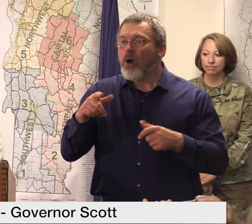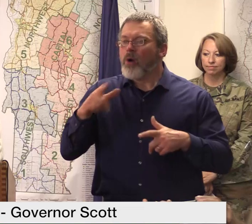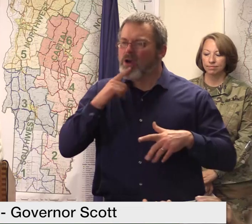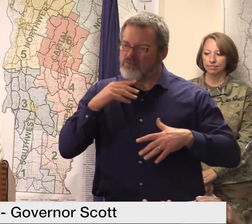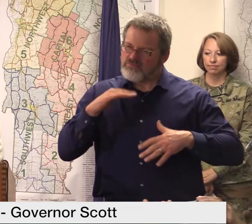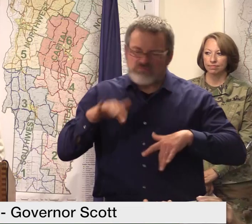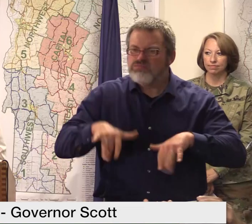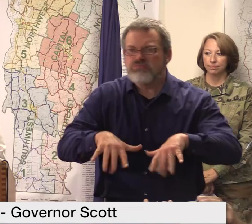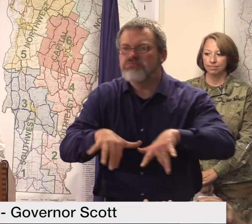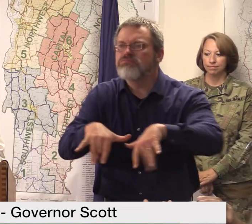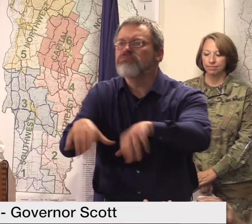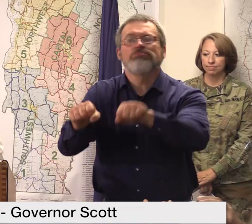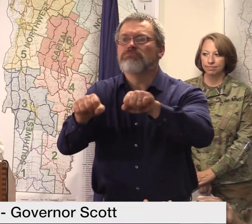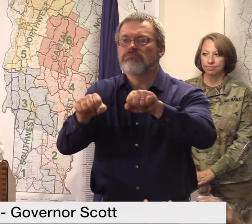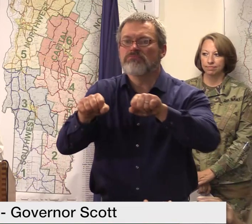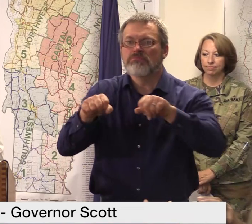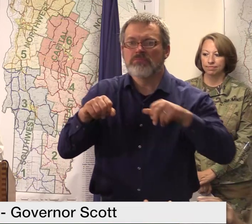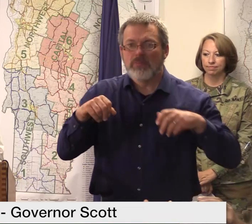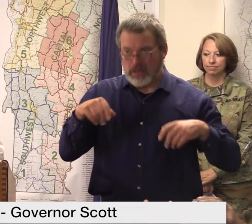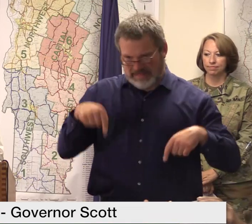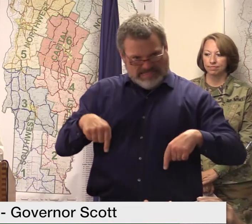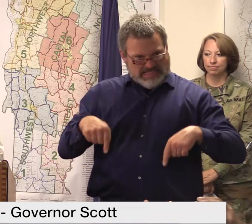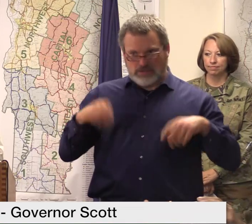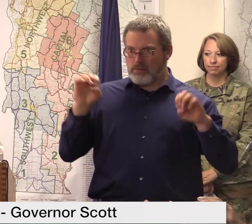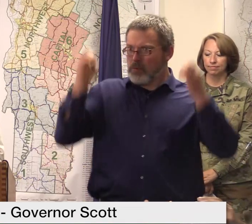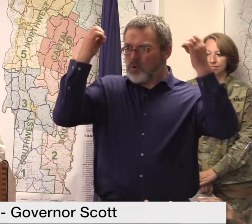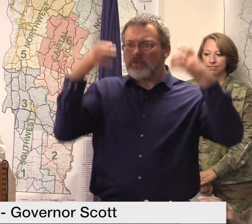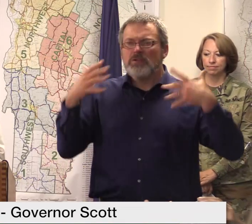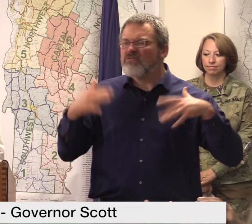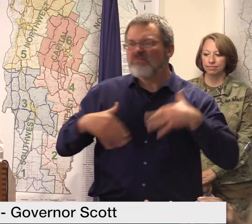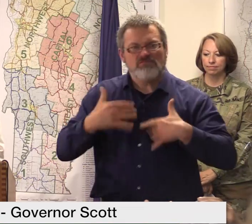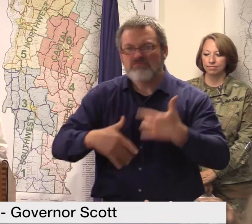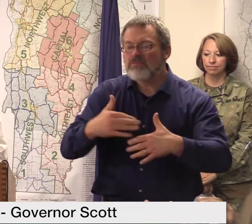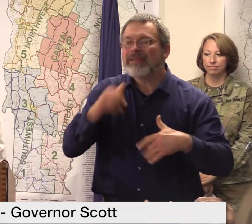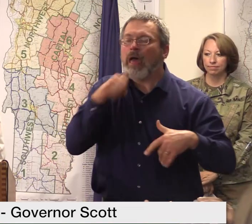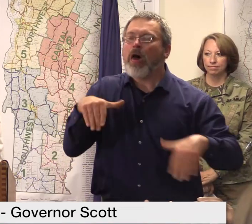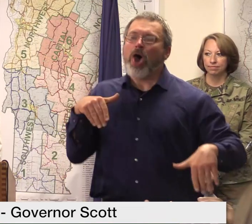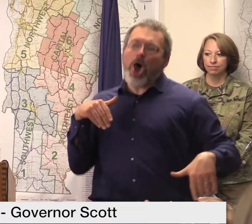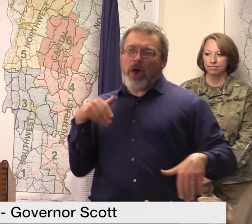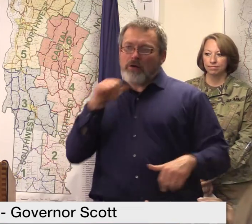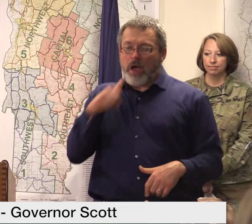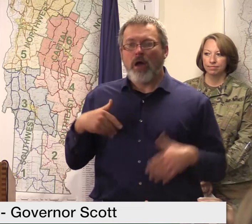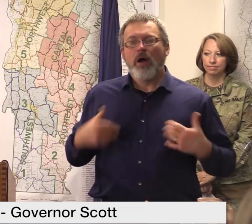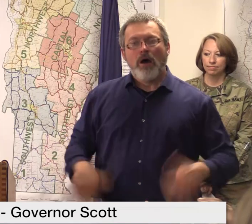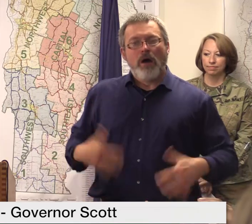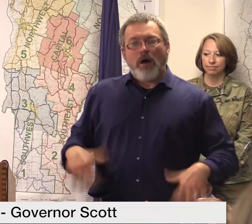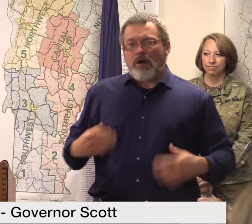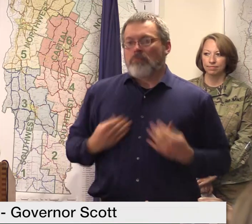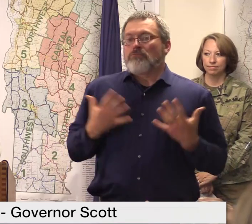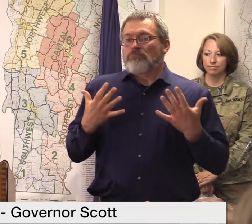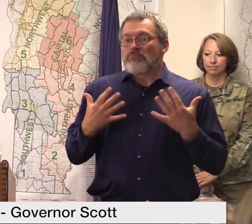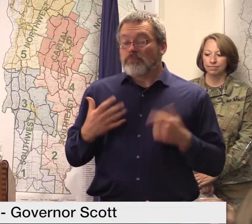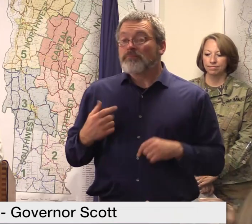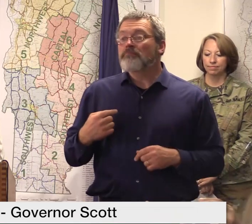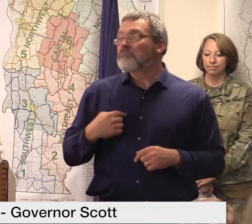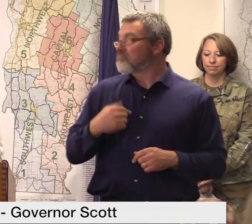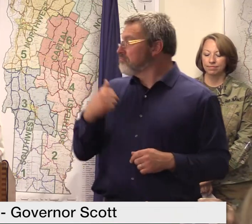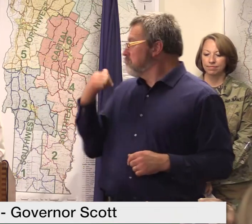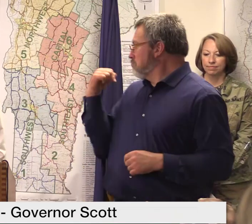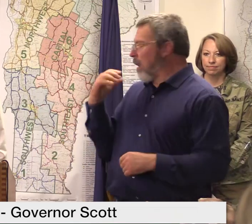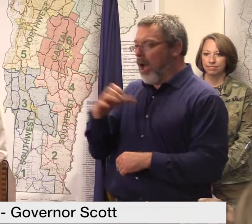responsibility during emergencies like this Commissioner Morrison will discuss how we continue to work with them